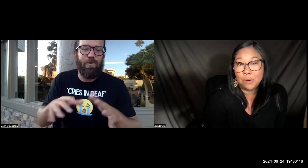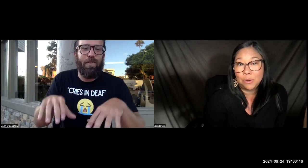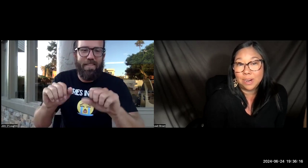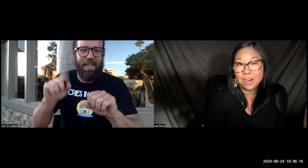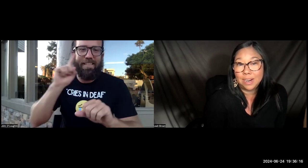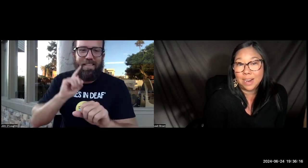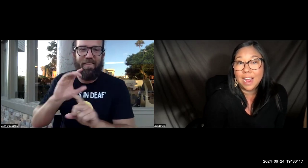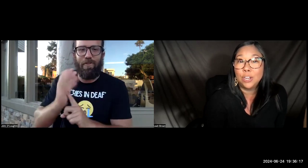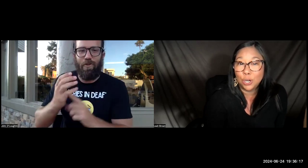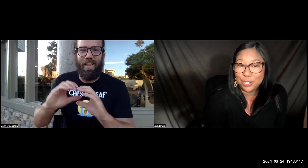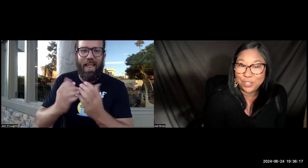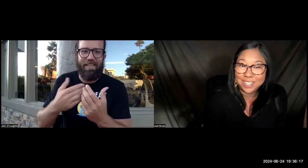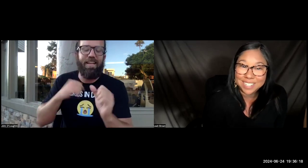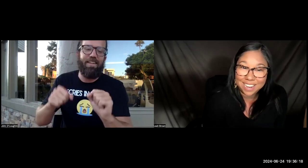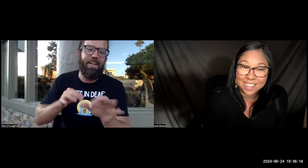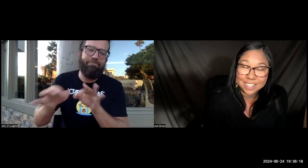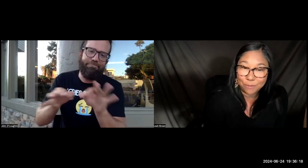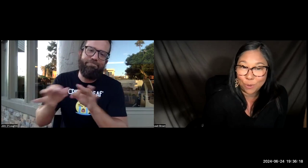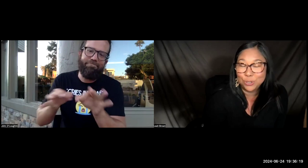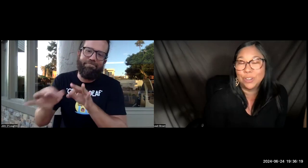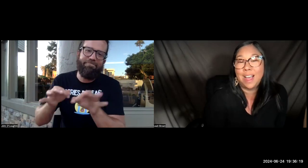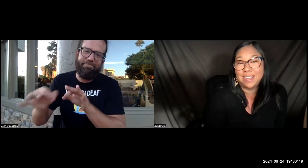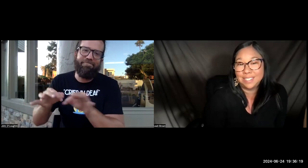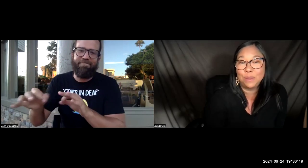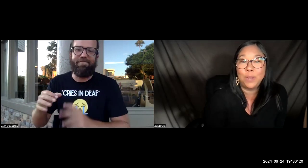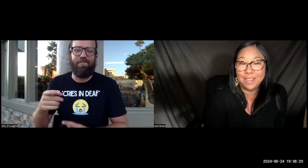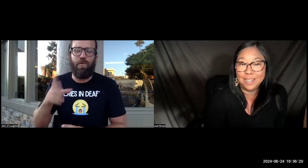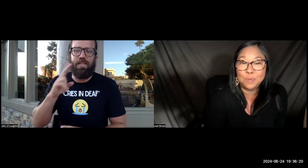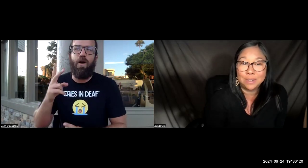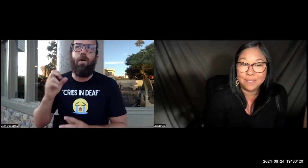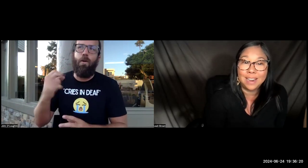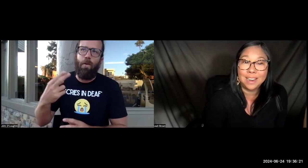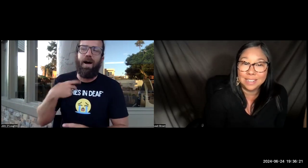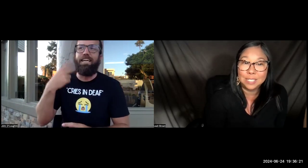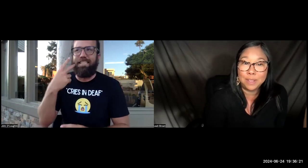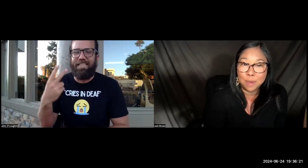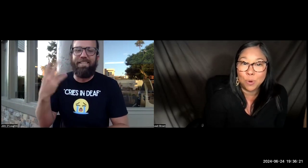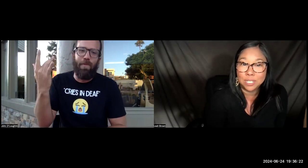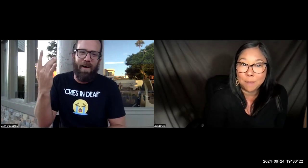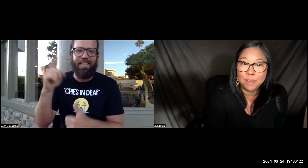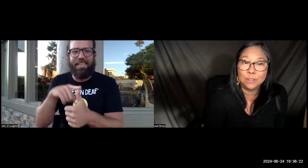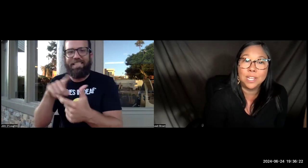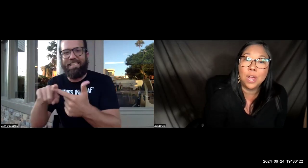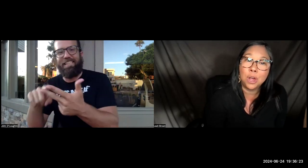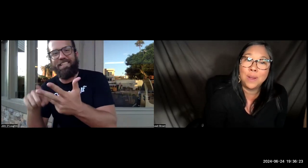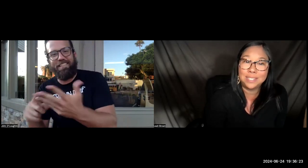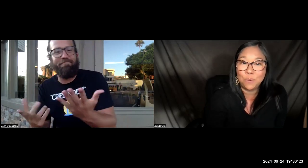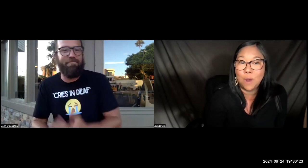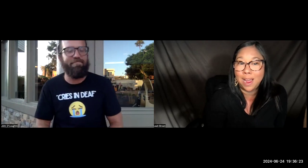So I encourage you to take a deaf culture class, and then we can expand on that, and I can explain that more in depth. And you'll say, oh, I see why